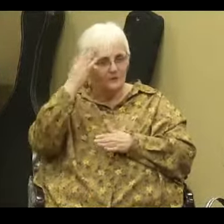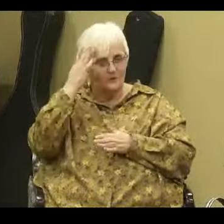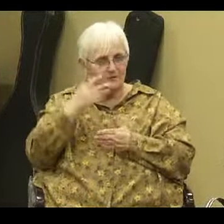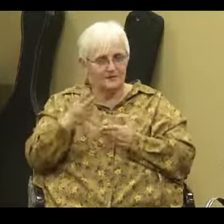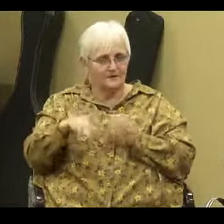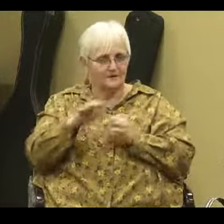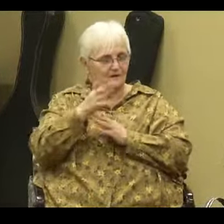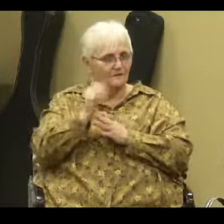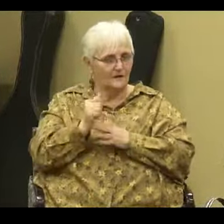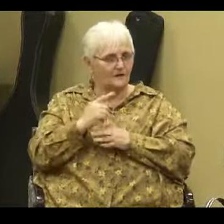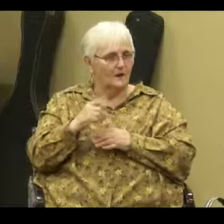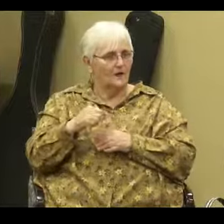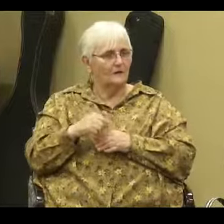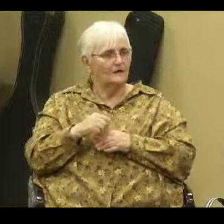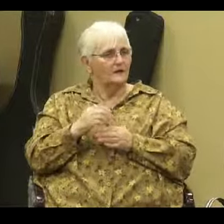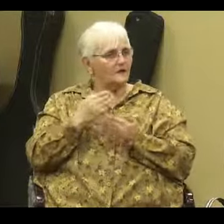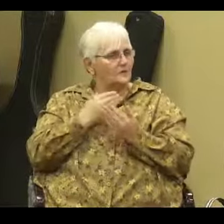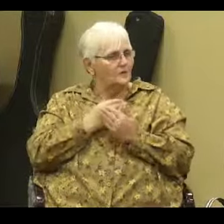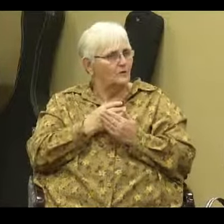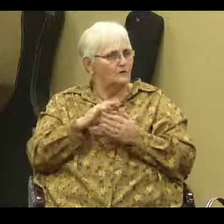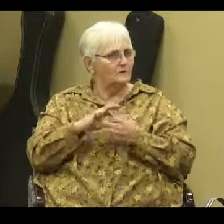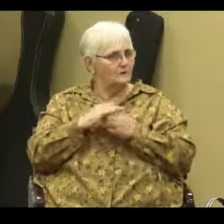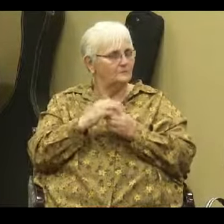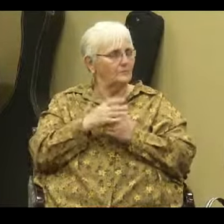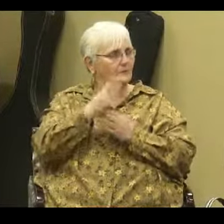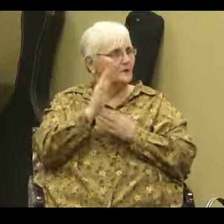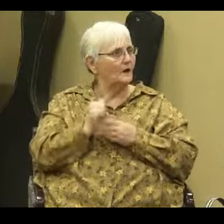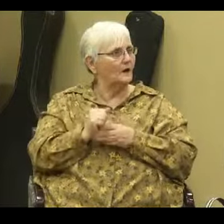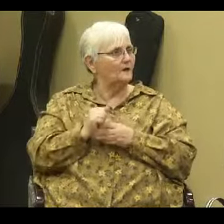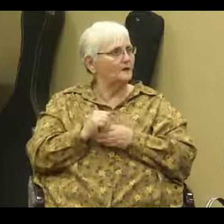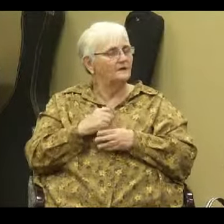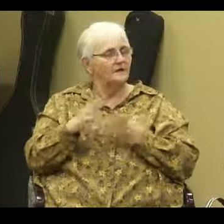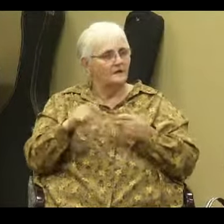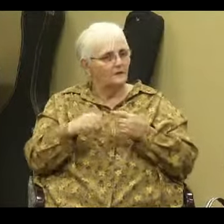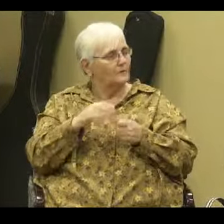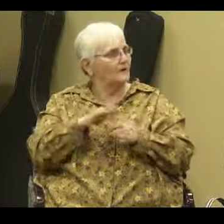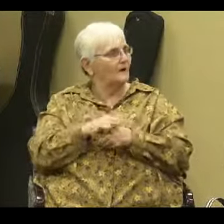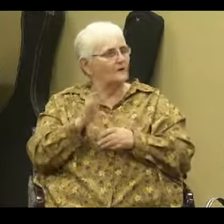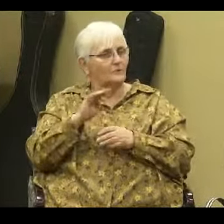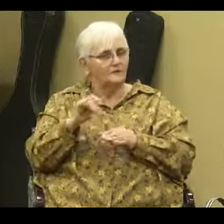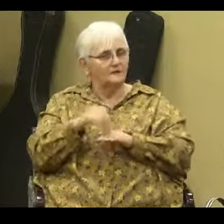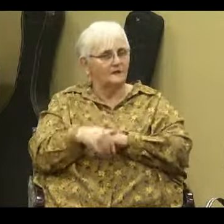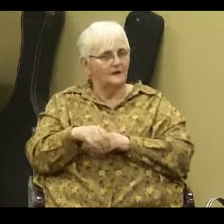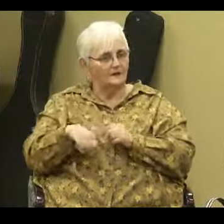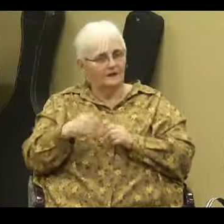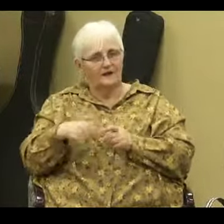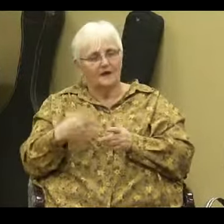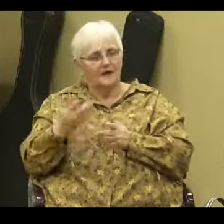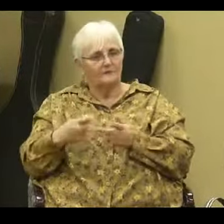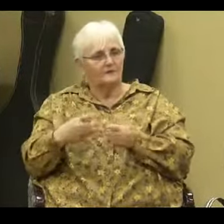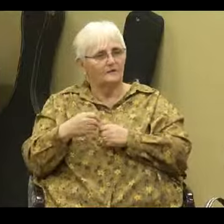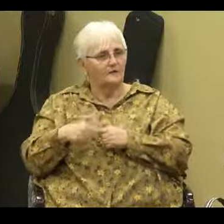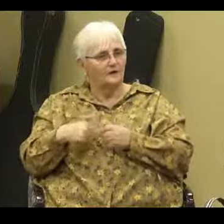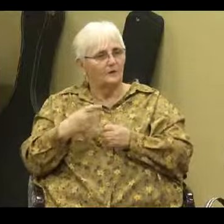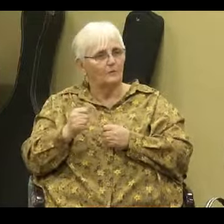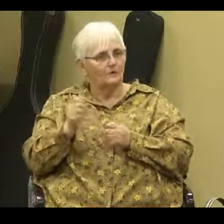I'm talking intimately, if there's nothing going on Wednesday night anywhere else, then go with it something going on Wednesday night.